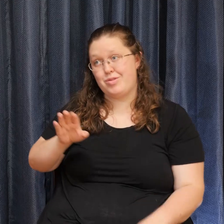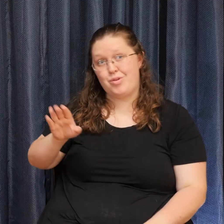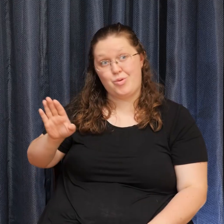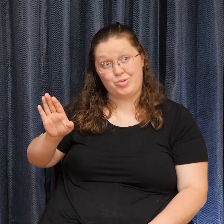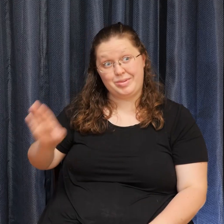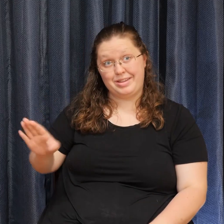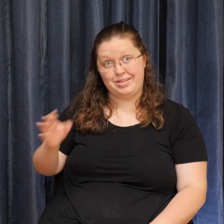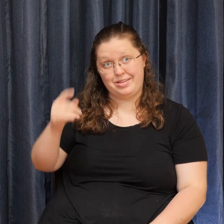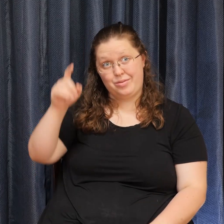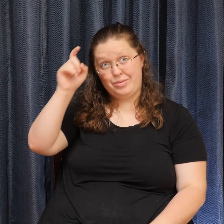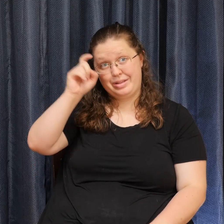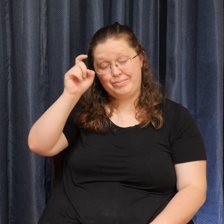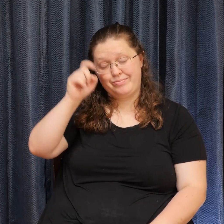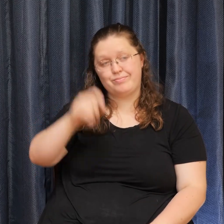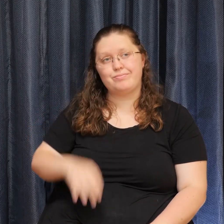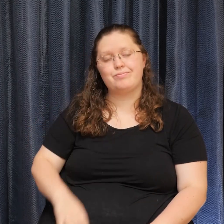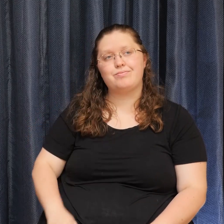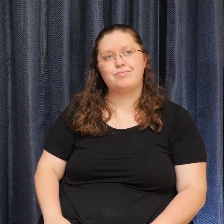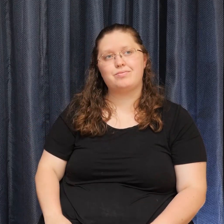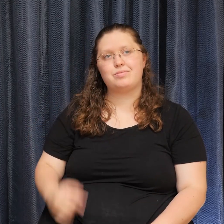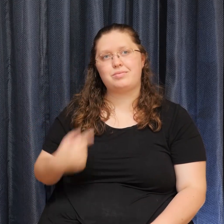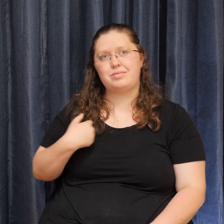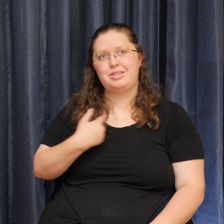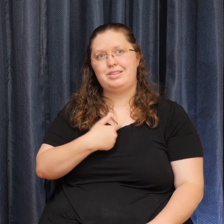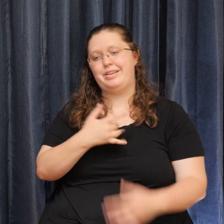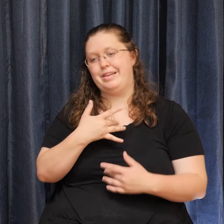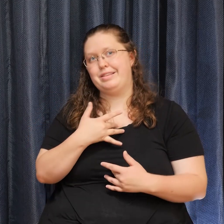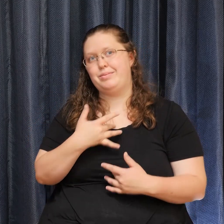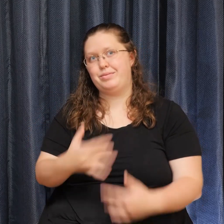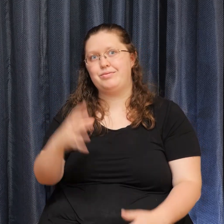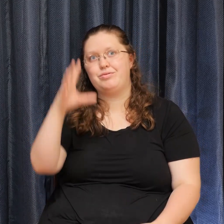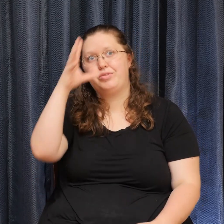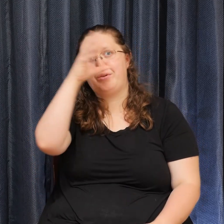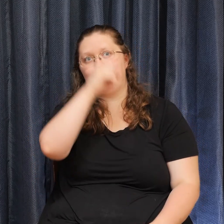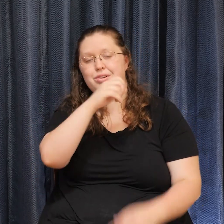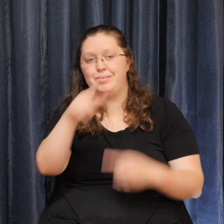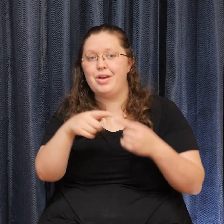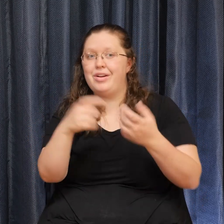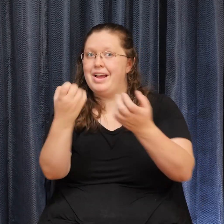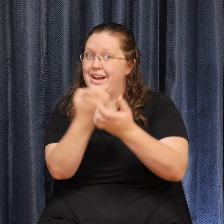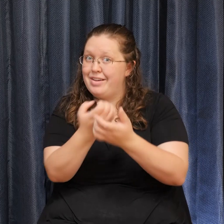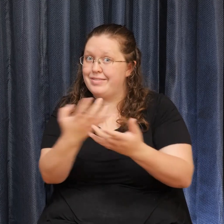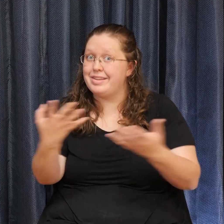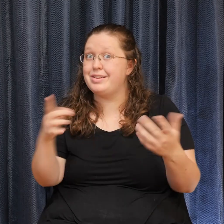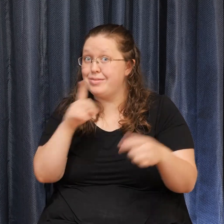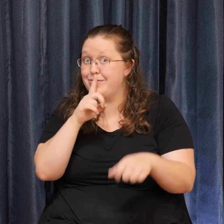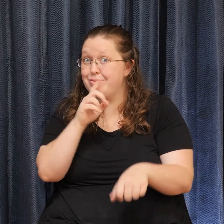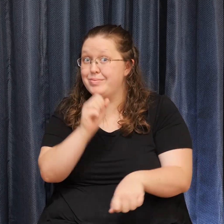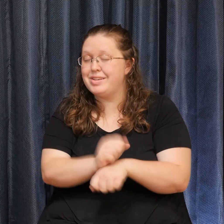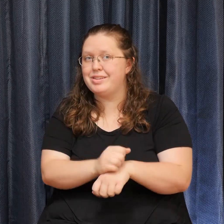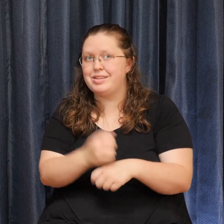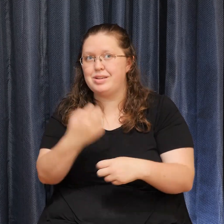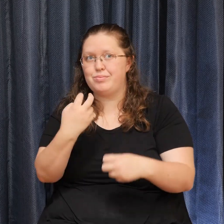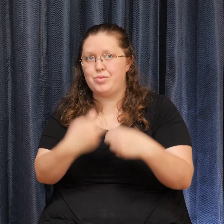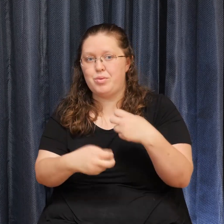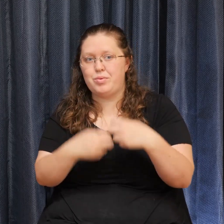tendency To make assumptions About everything The problem with making assumptions Is that we believe